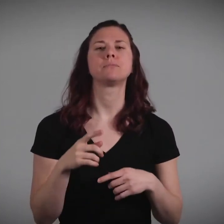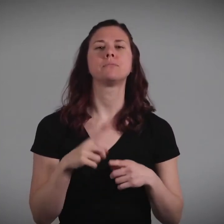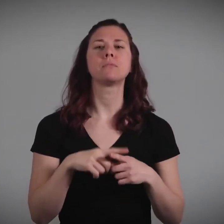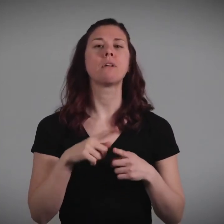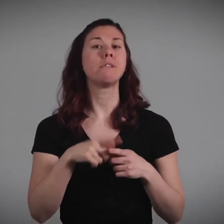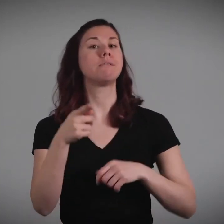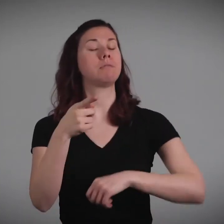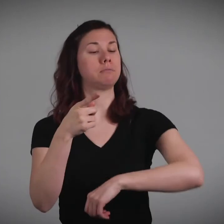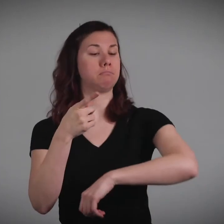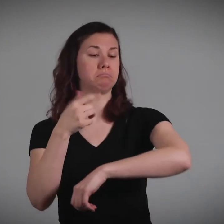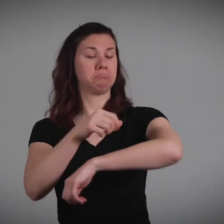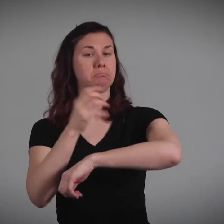doctor decides is the best treatment.